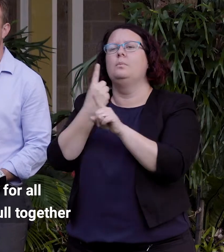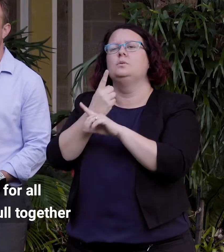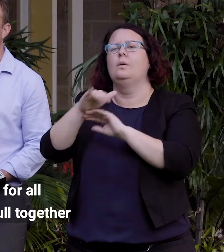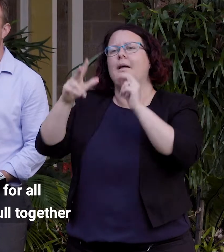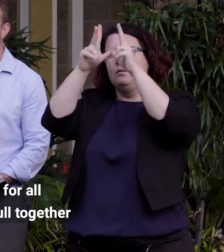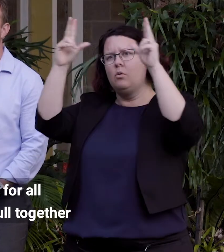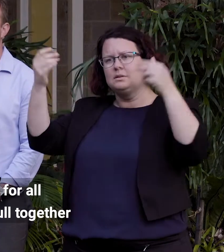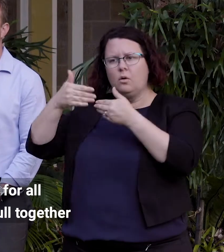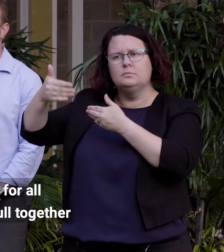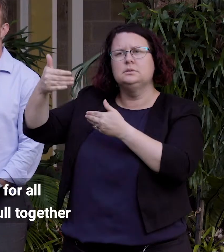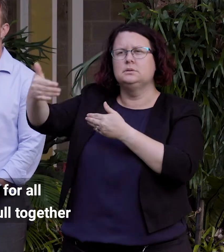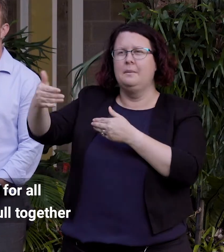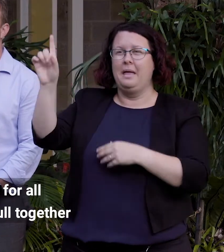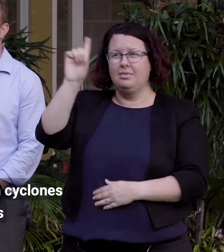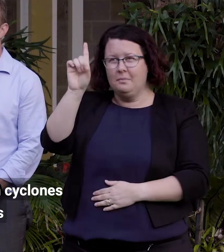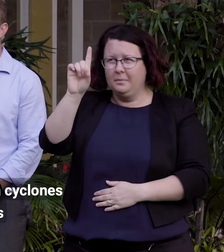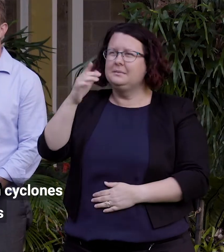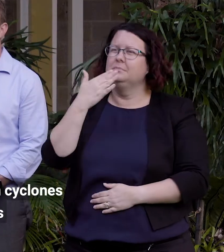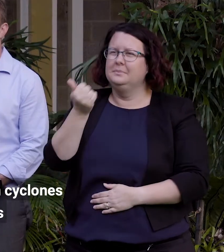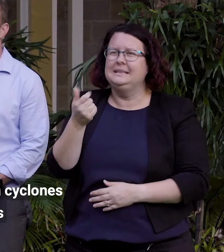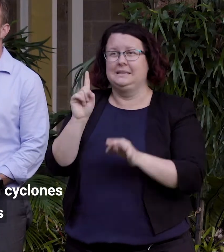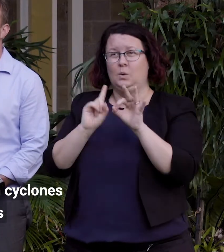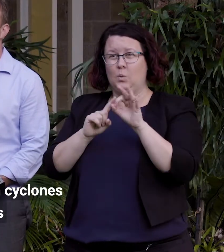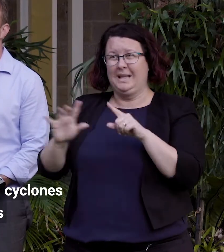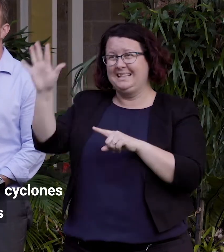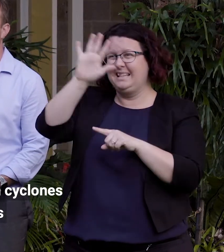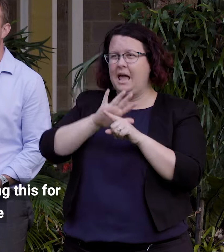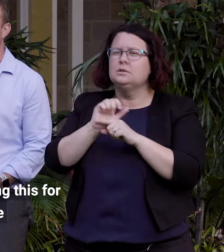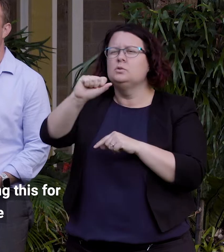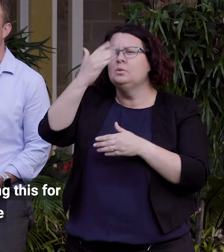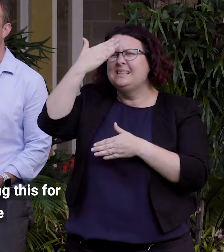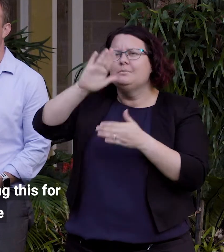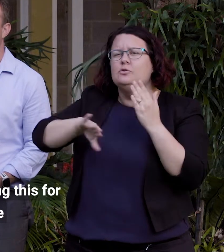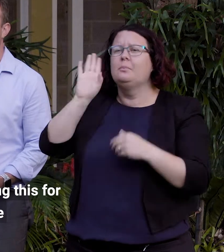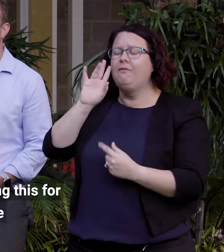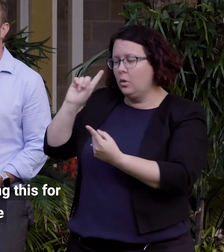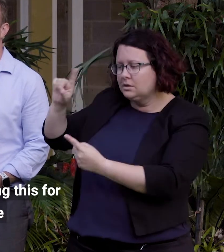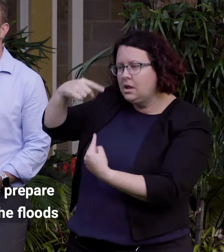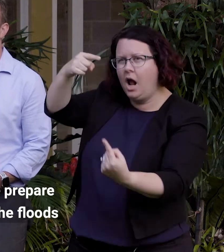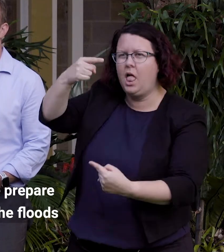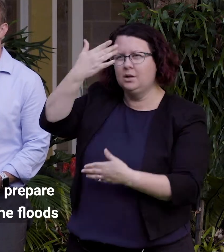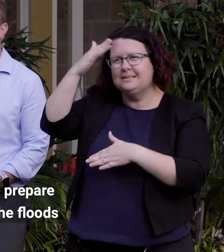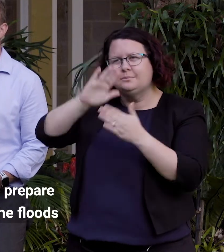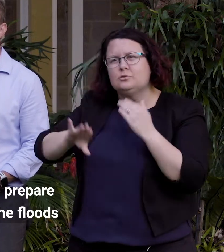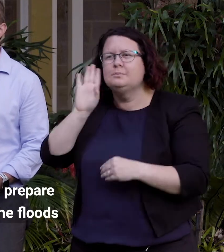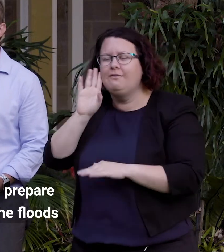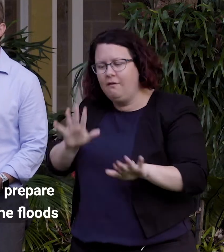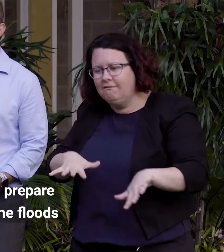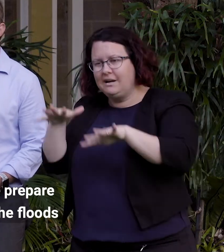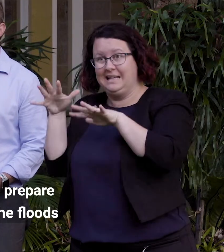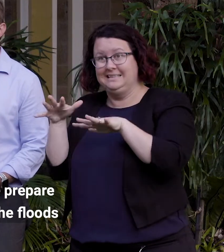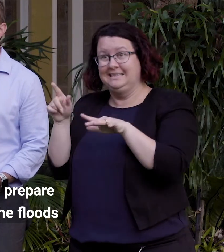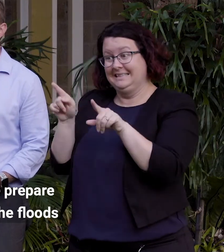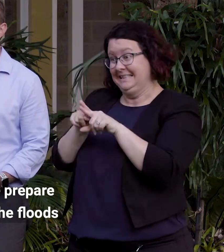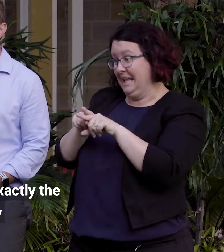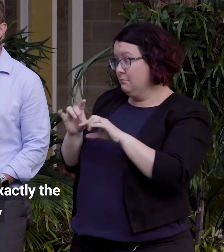for all Queenslanders to pull together just like we do with cyclones and floods and I've been saying this for some time. Just as the way we prepare